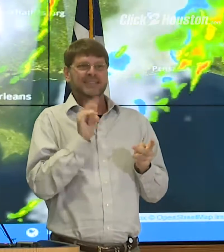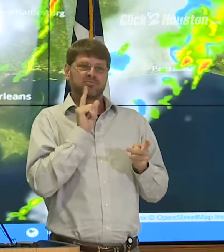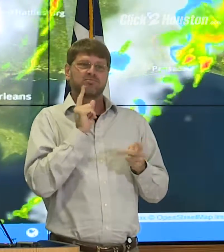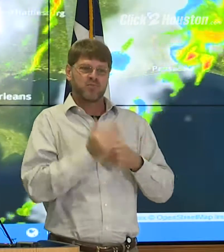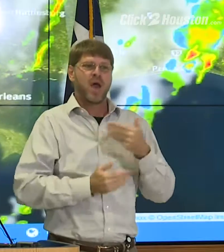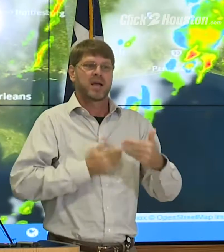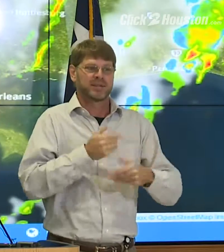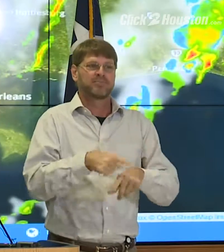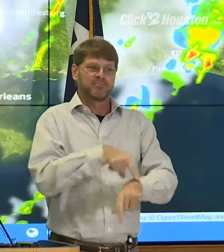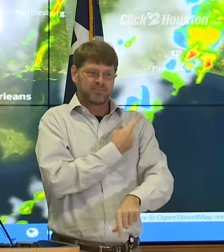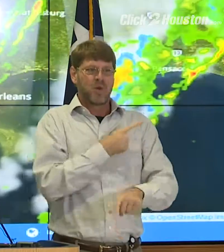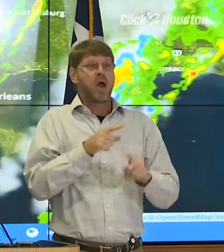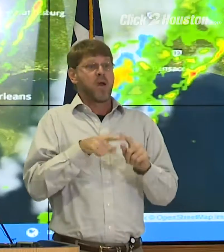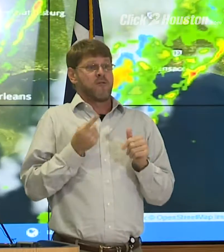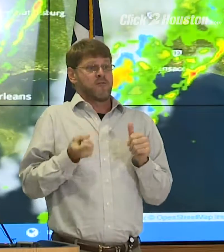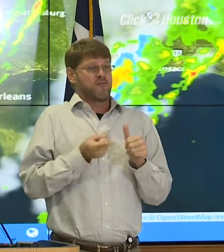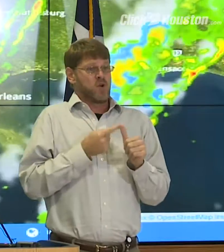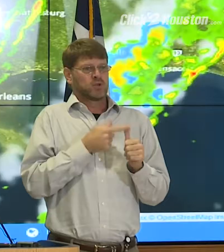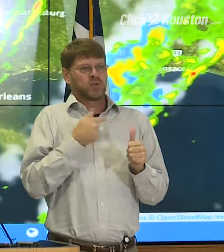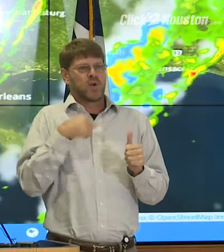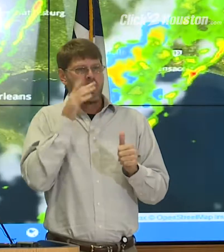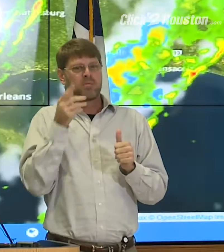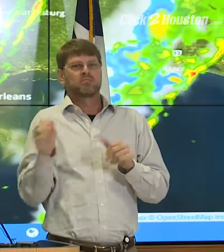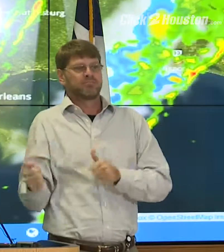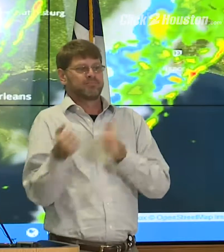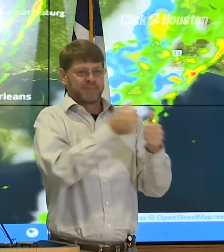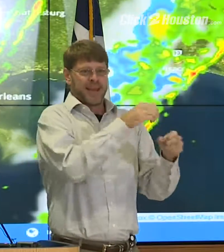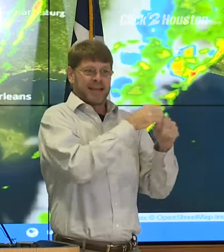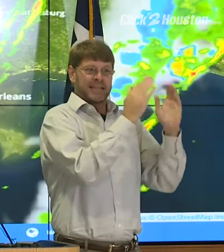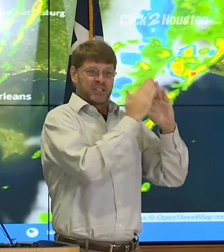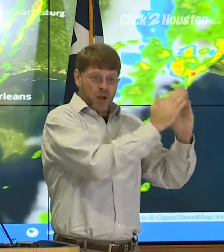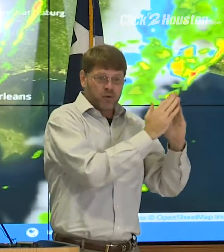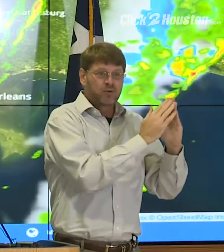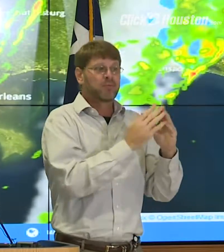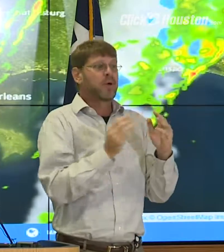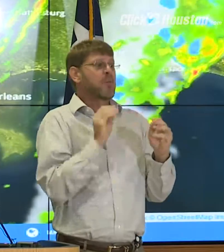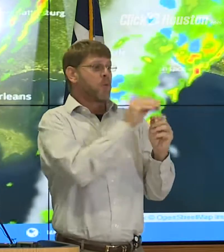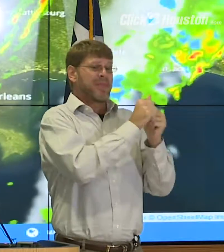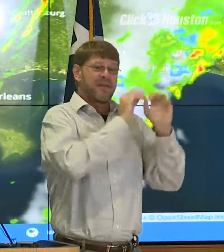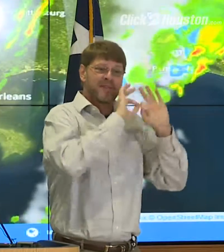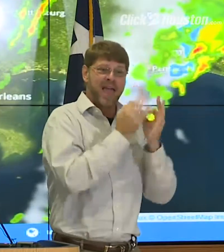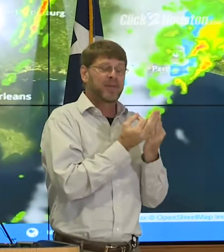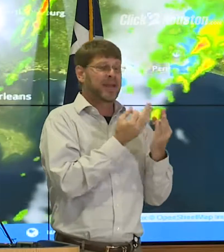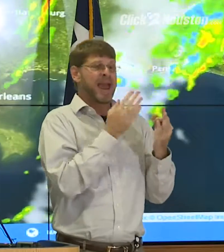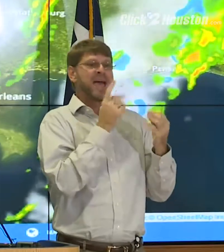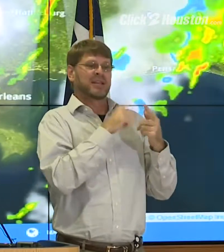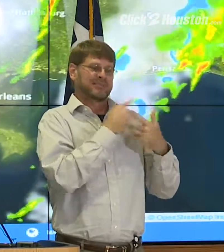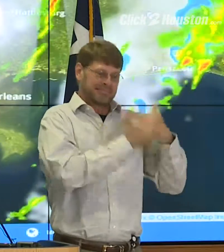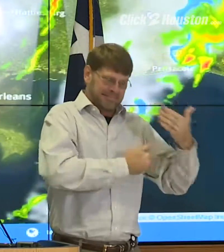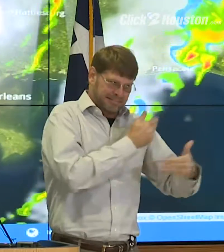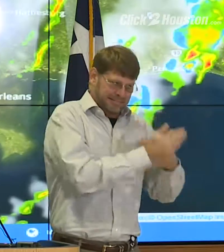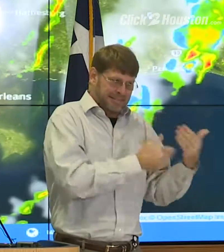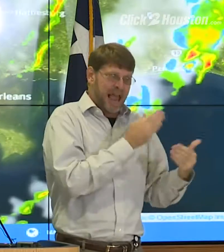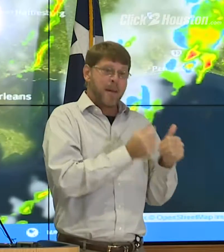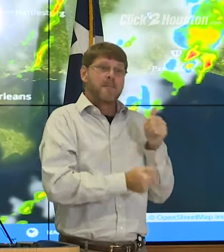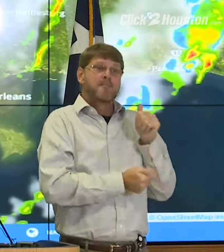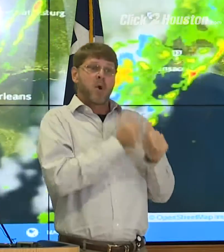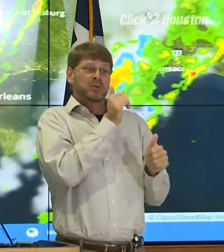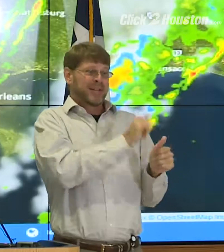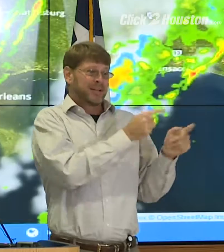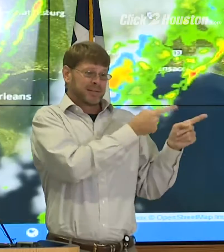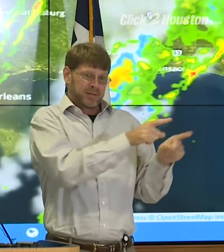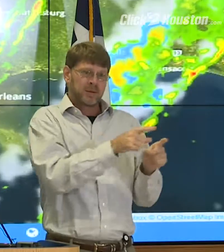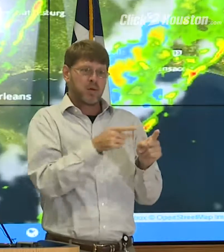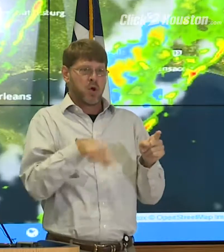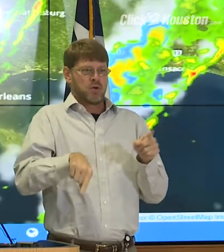process. The first thing we will do is get people sheltered or get them with loved ones due to things that are ongoing. Again, most of this is